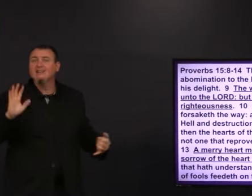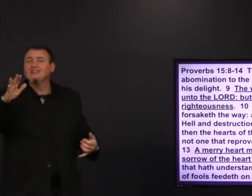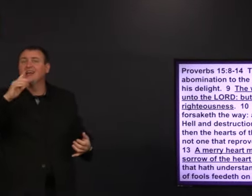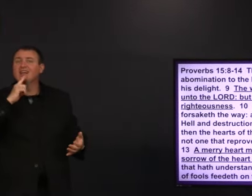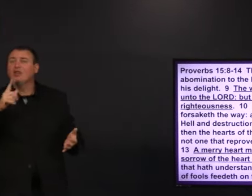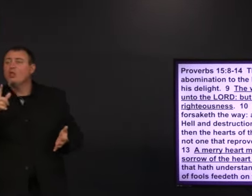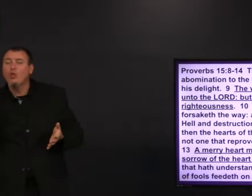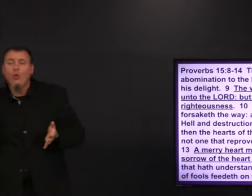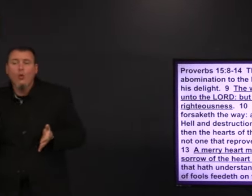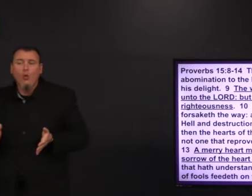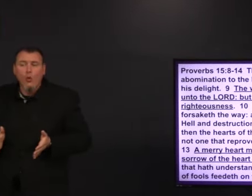The other one.